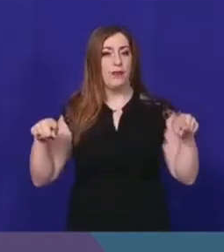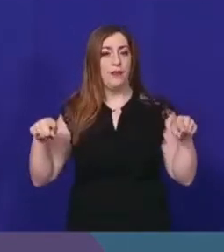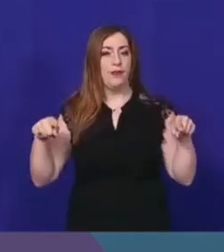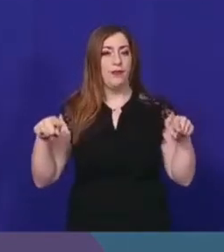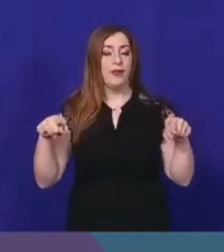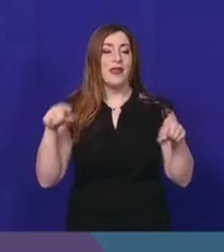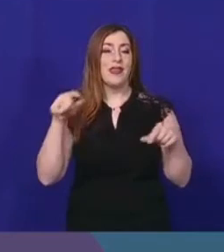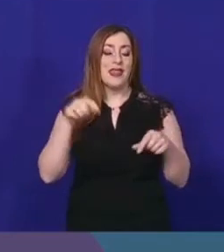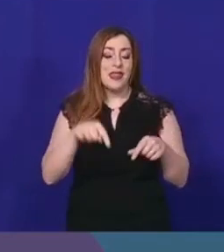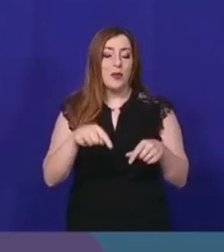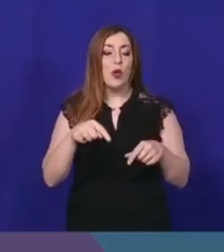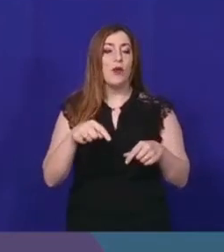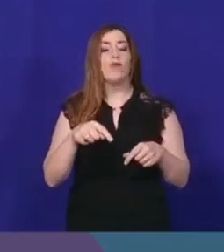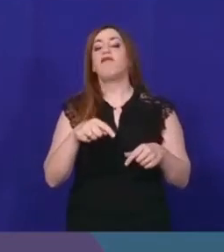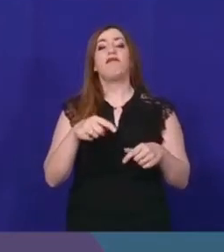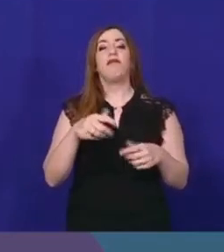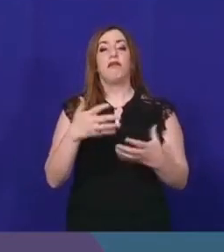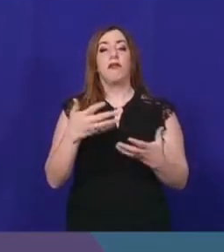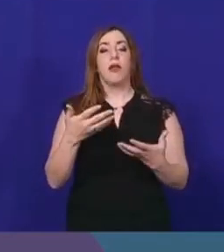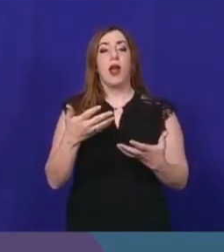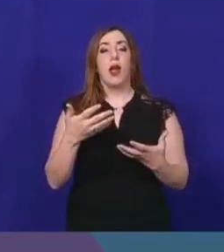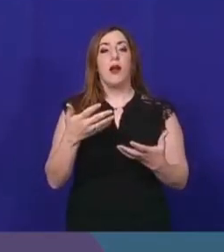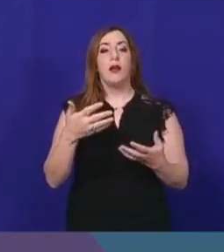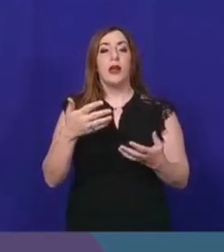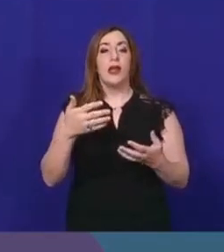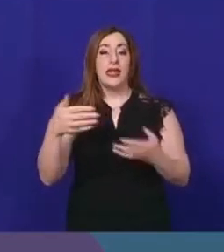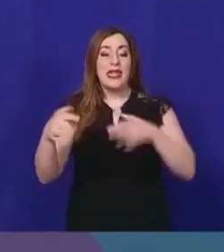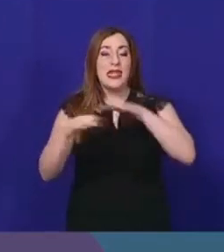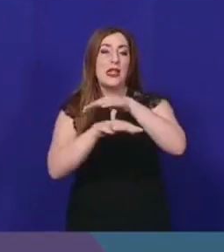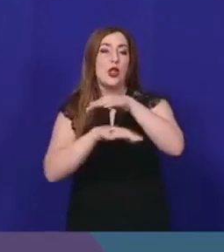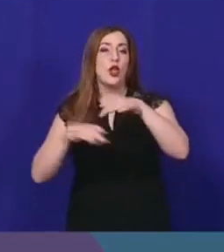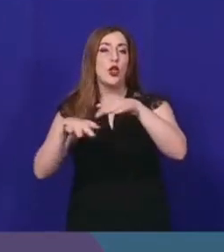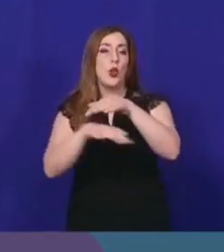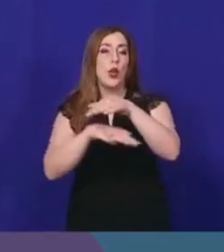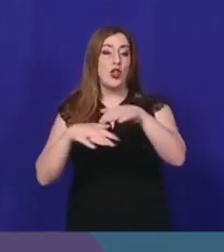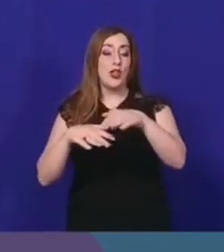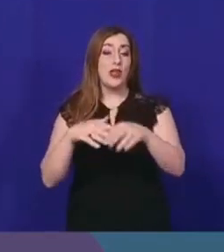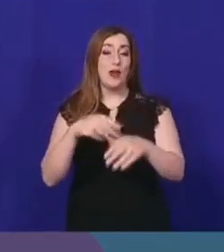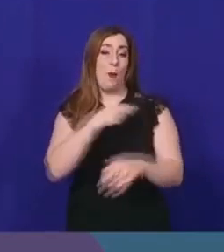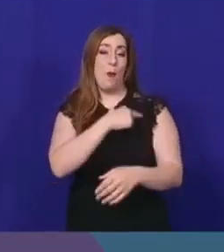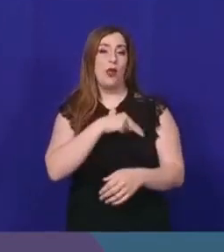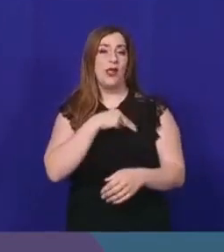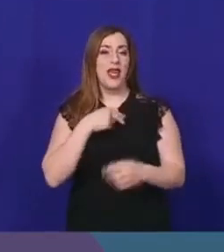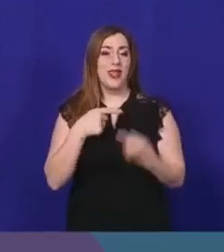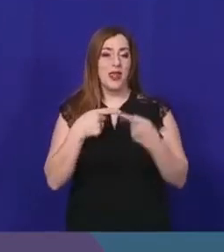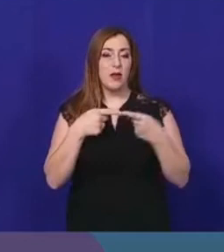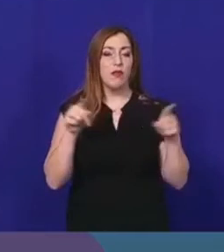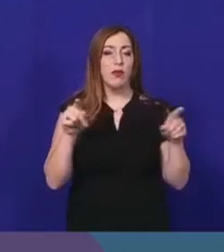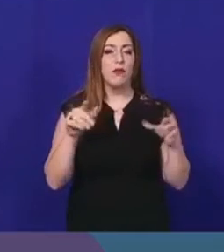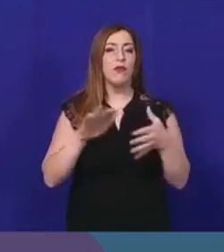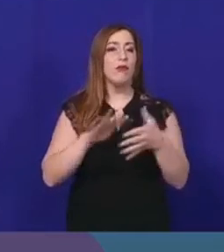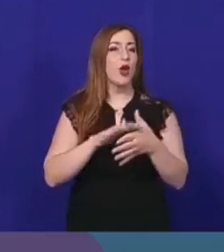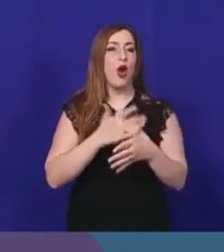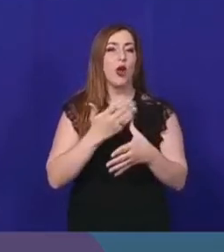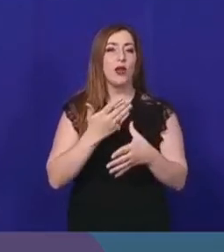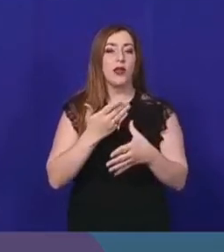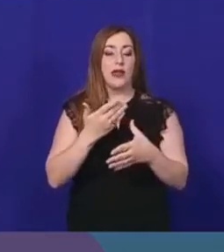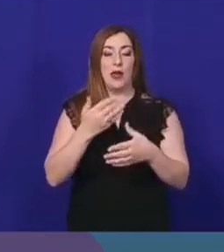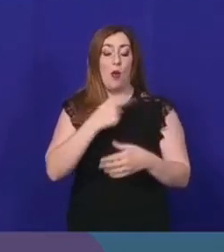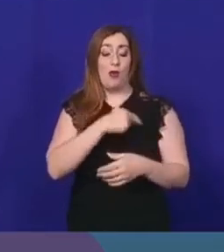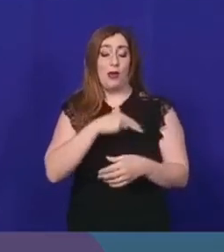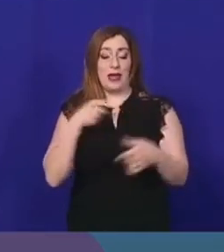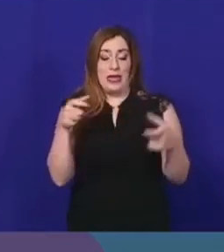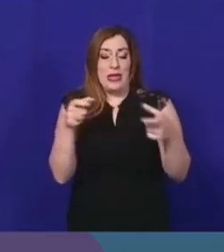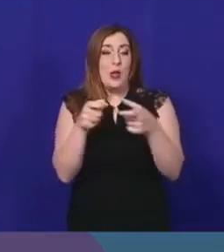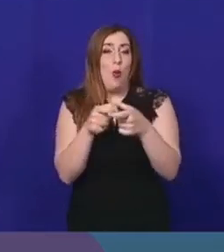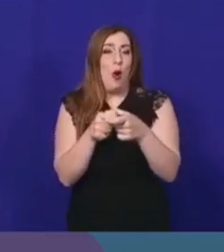we see how the overall situation is in Malta, because Malta is a small country, so the numbers change. What is very important is that